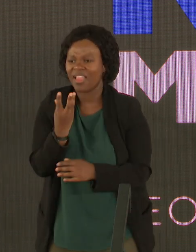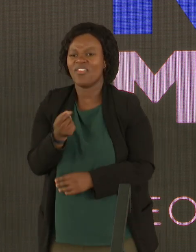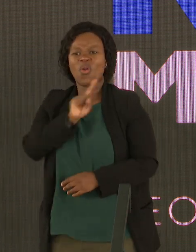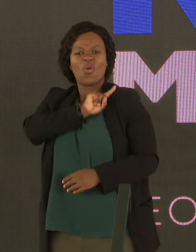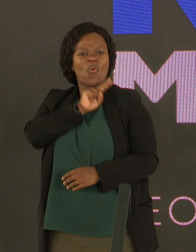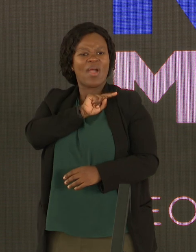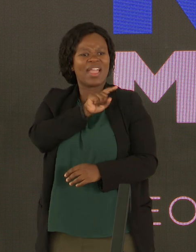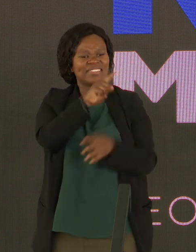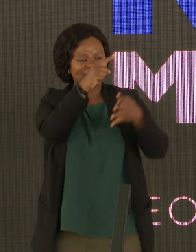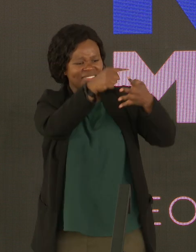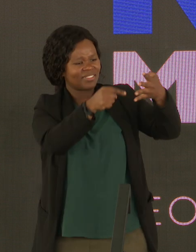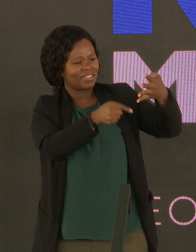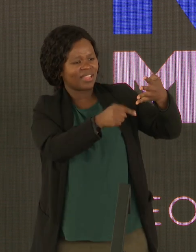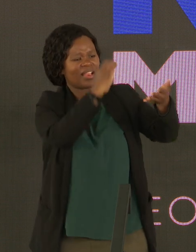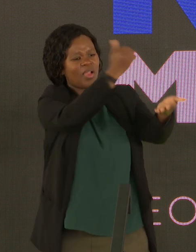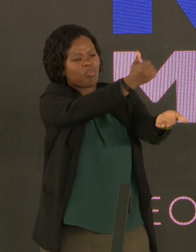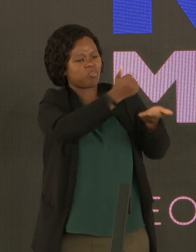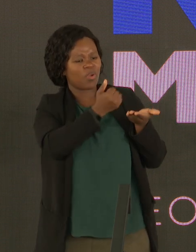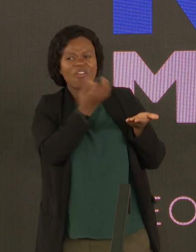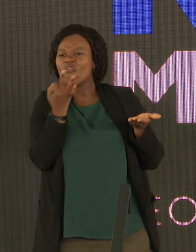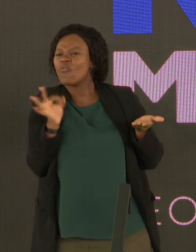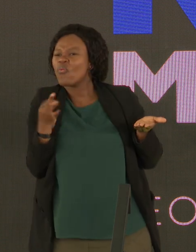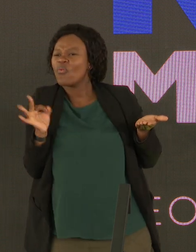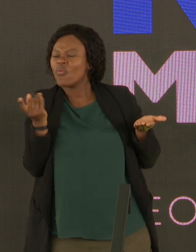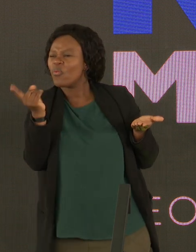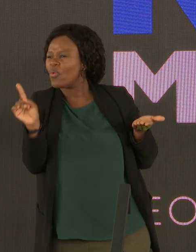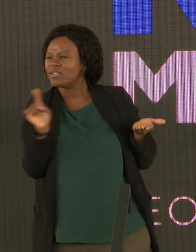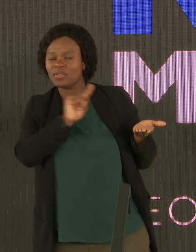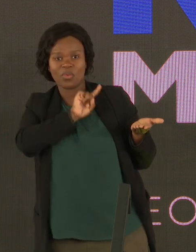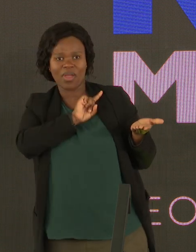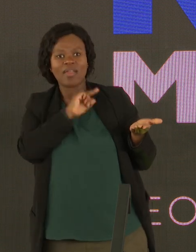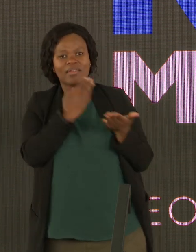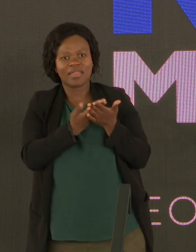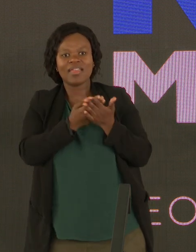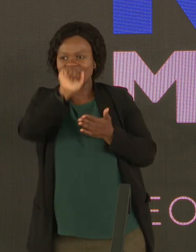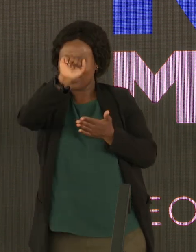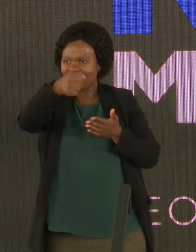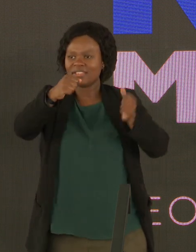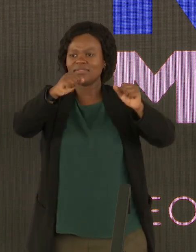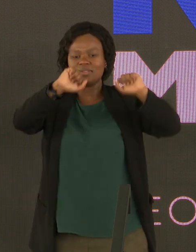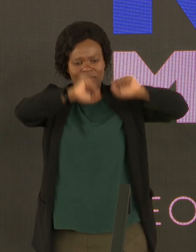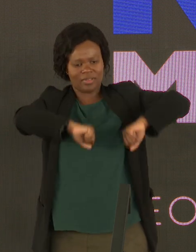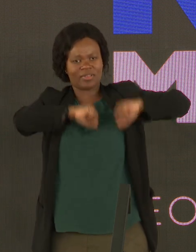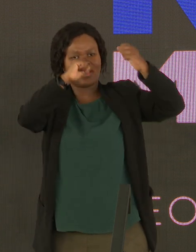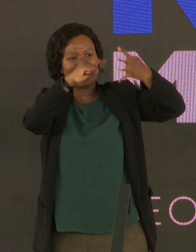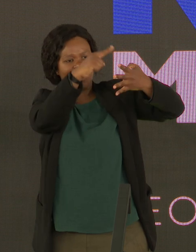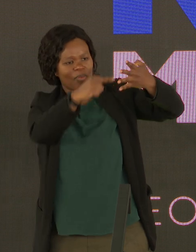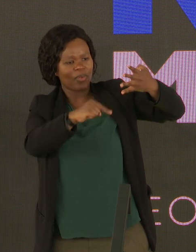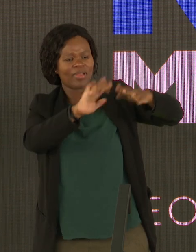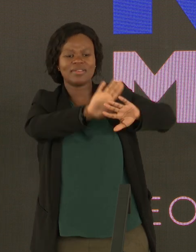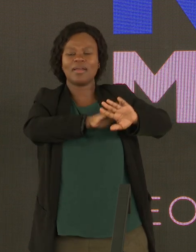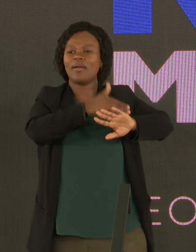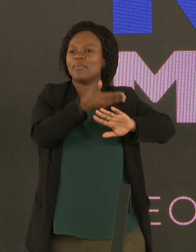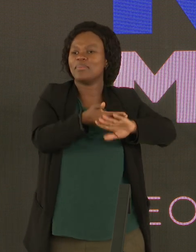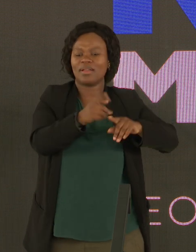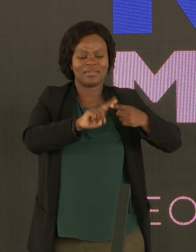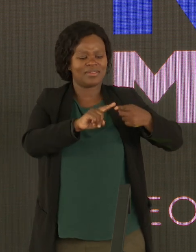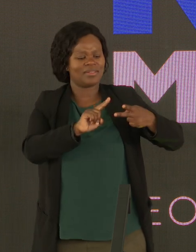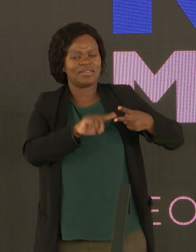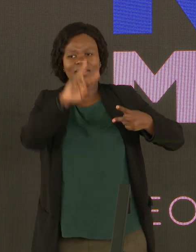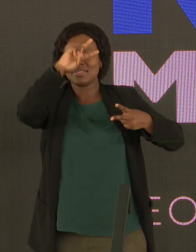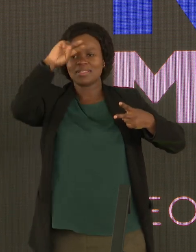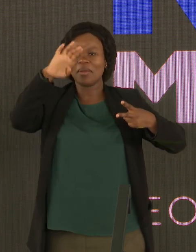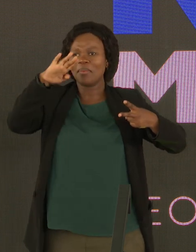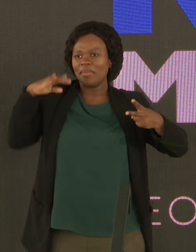financing, right? Because we can agree that the financial institutions, Abba, Absa, Standard Bank, they have their own